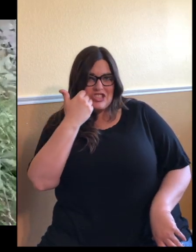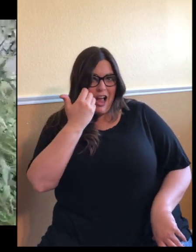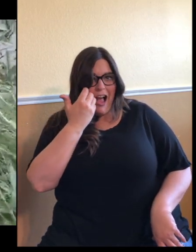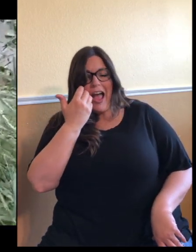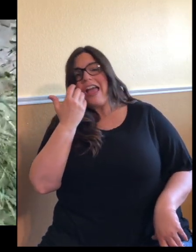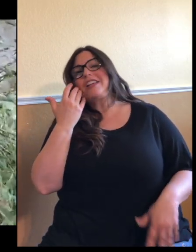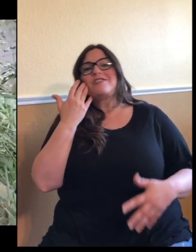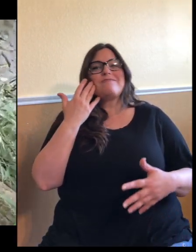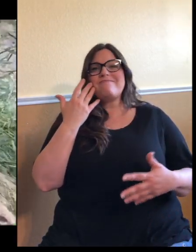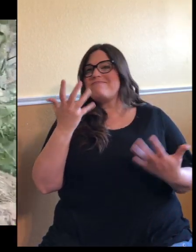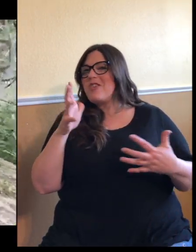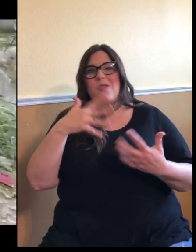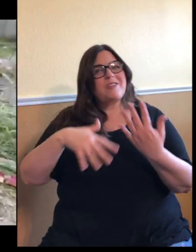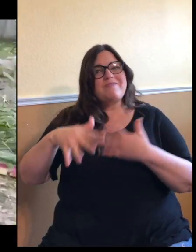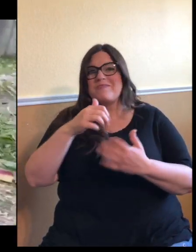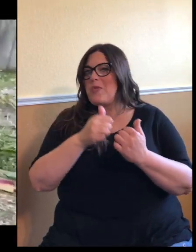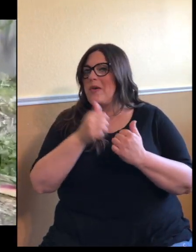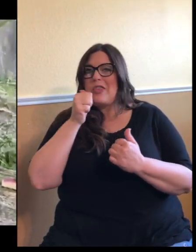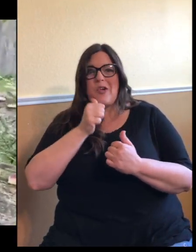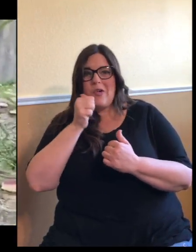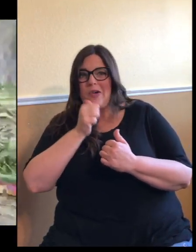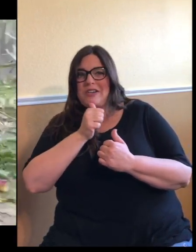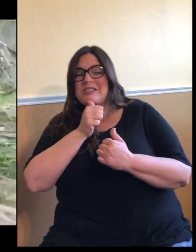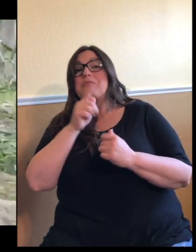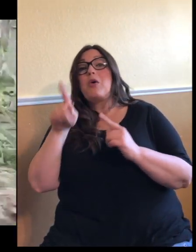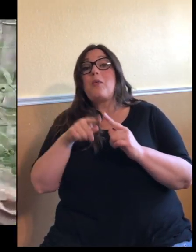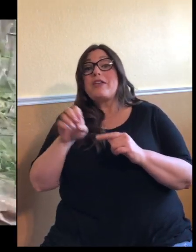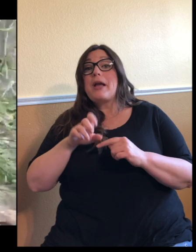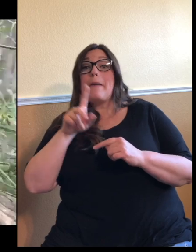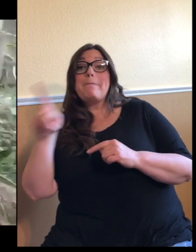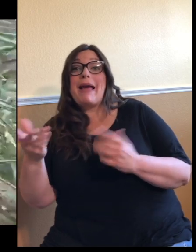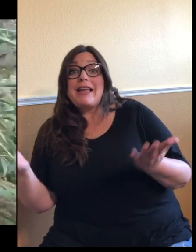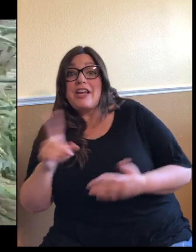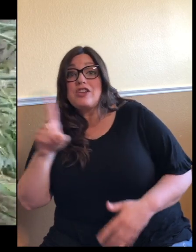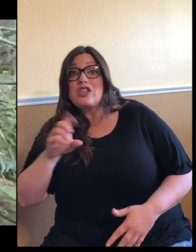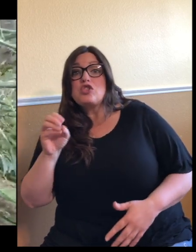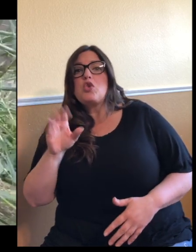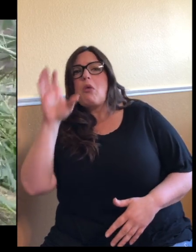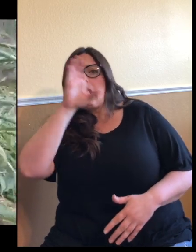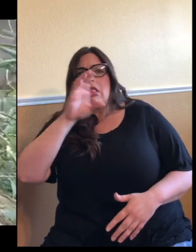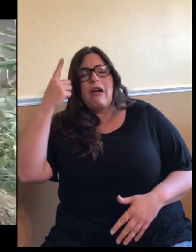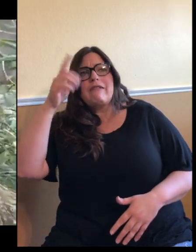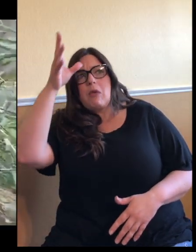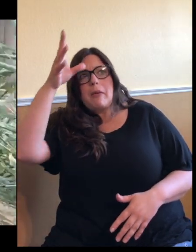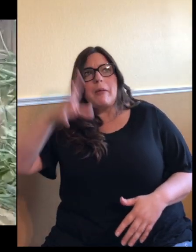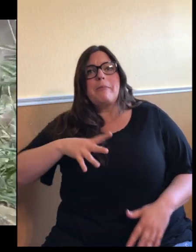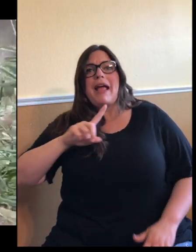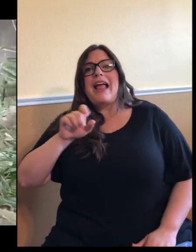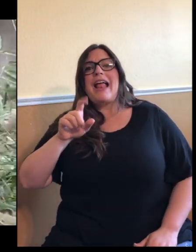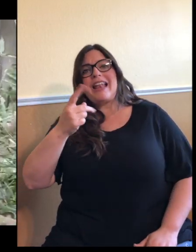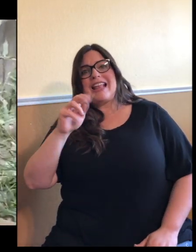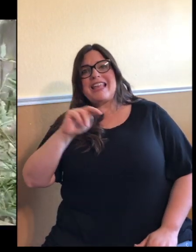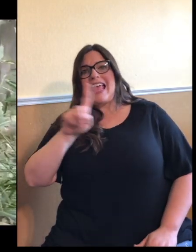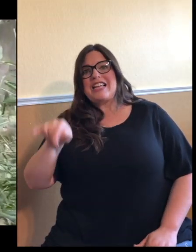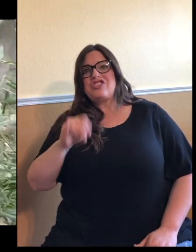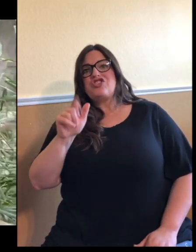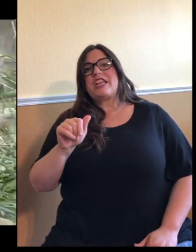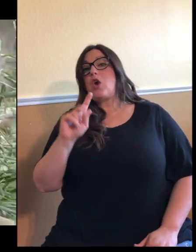girls are out here. But when you do come back to the zoo, if you're looking for Kenji, you can find him up on the very top of the trees. He likes to take naps on the